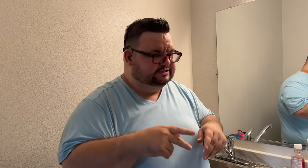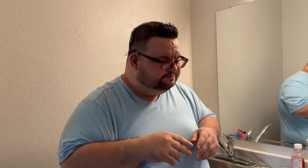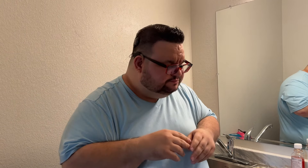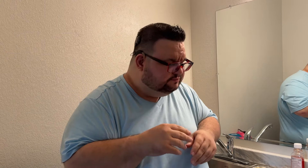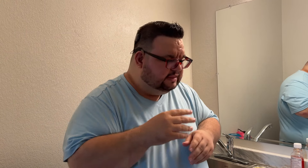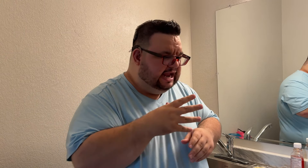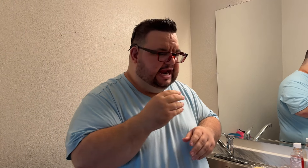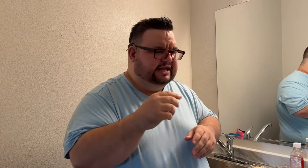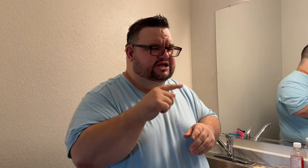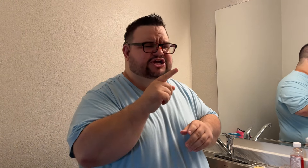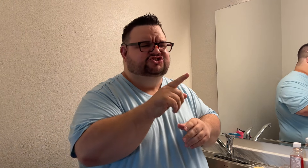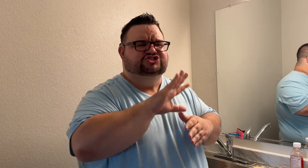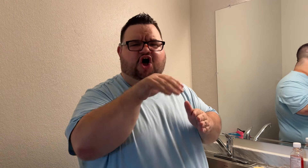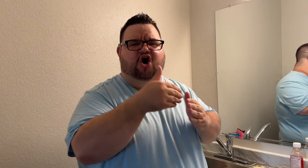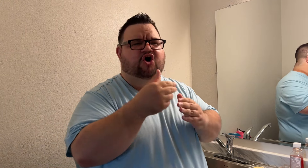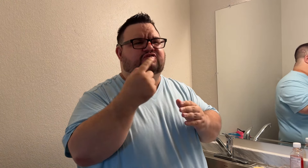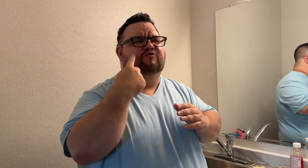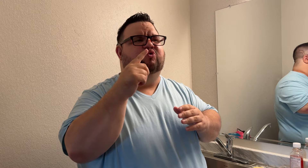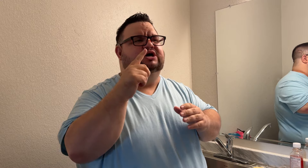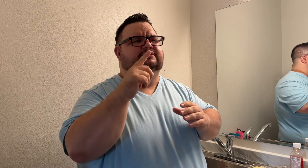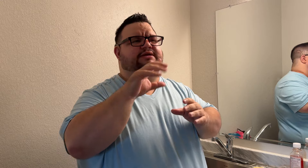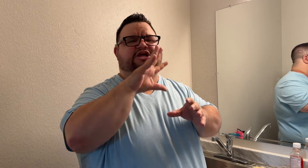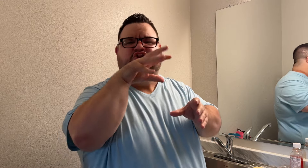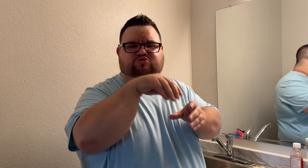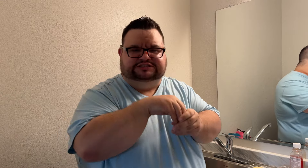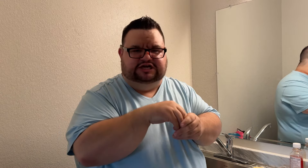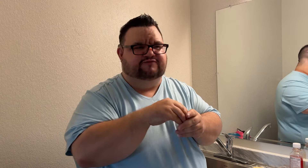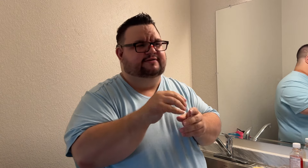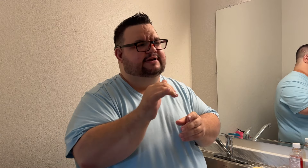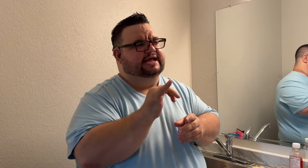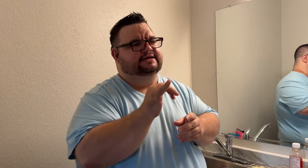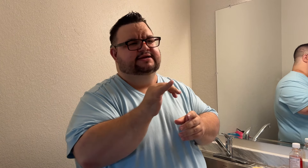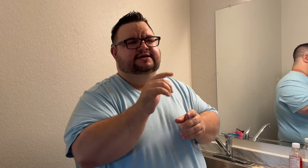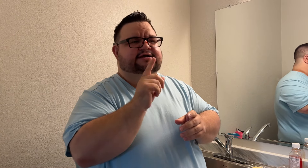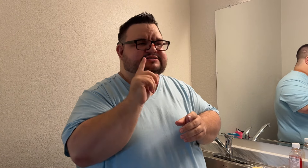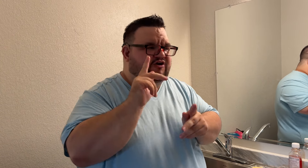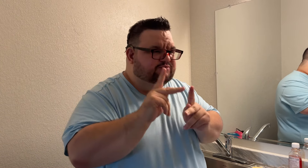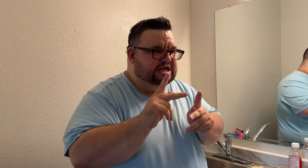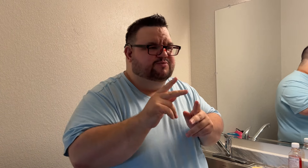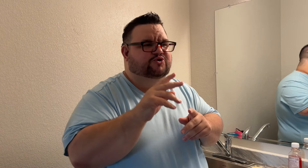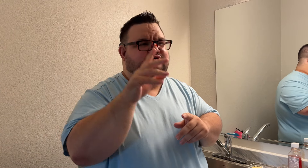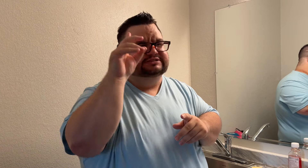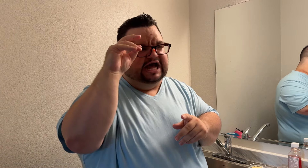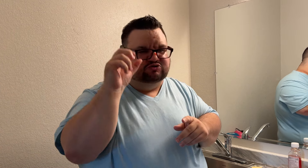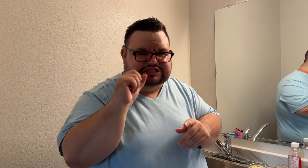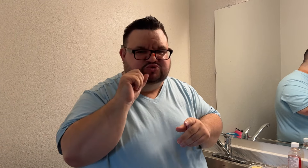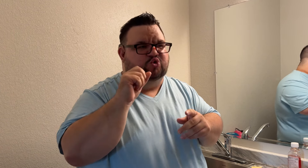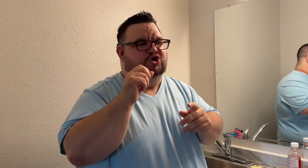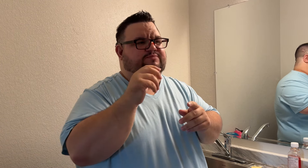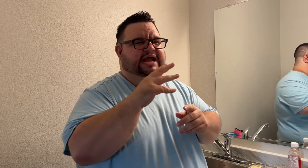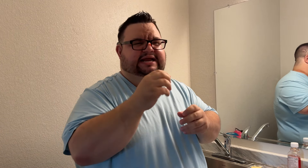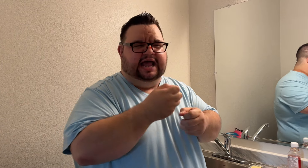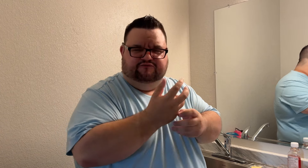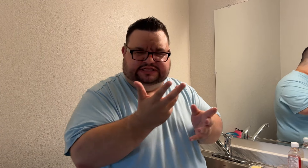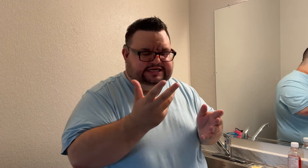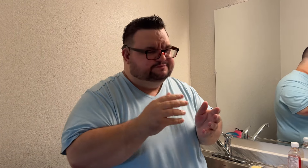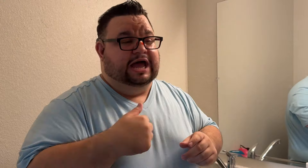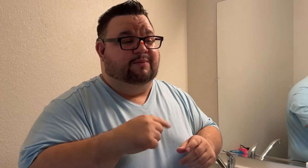And she's all for inclusive, like deaf people, Dowsy Dorm and everything. I'm